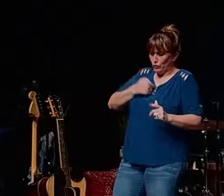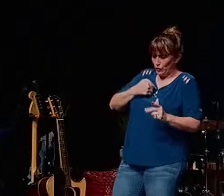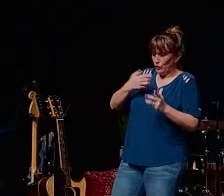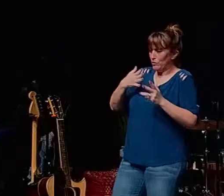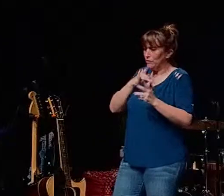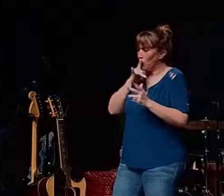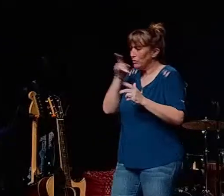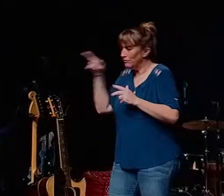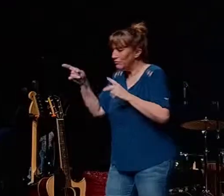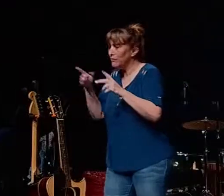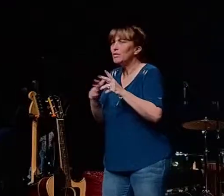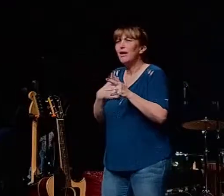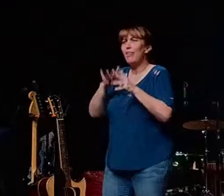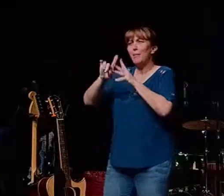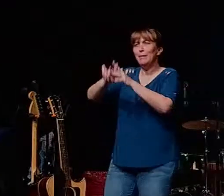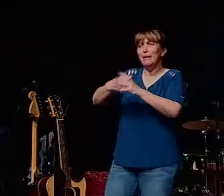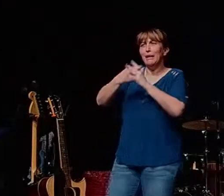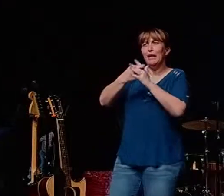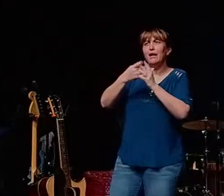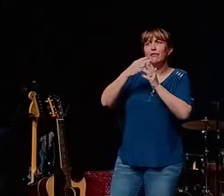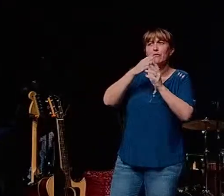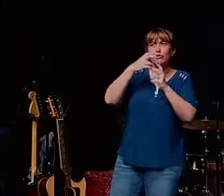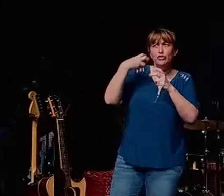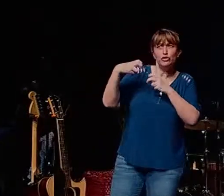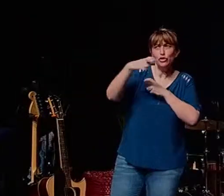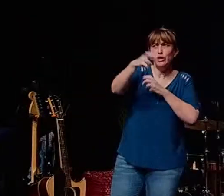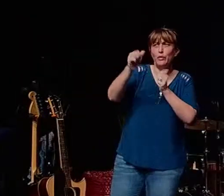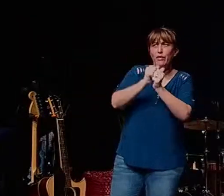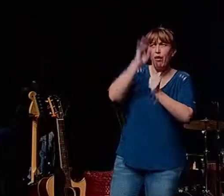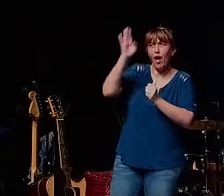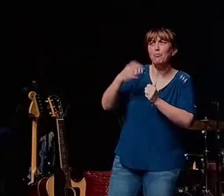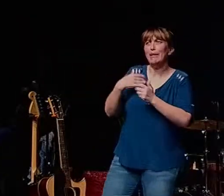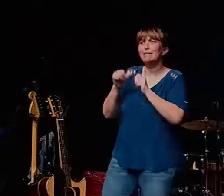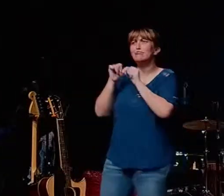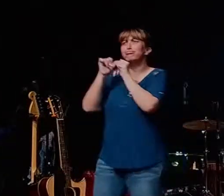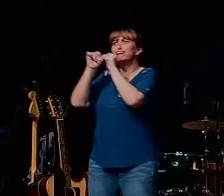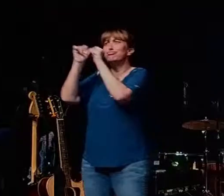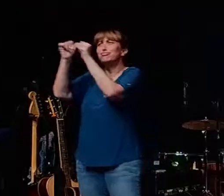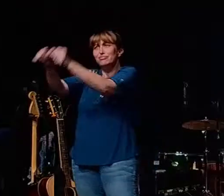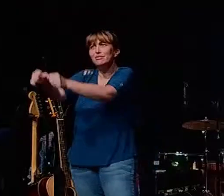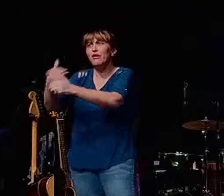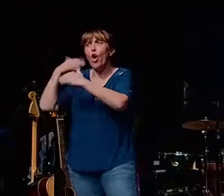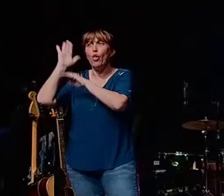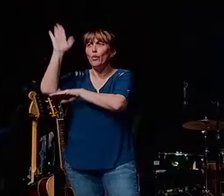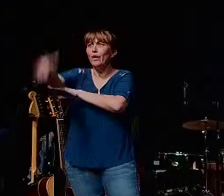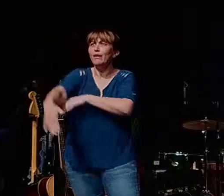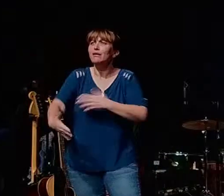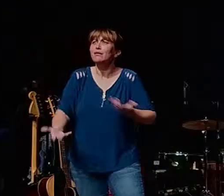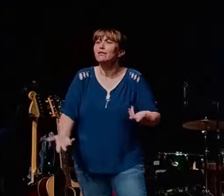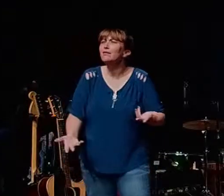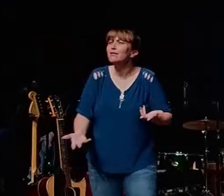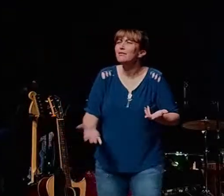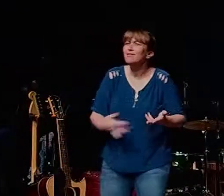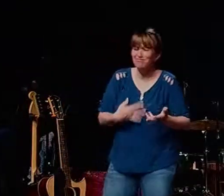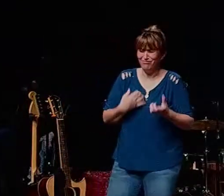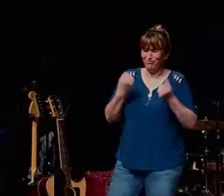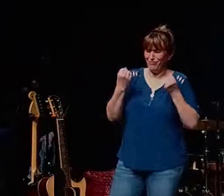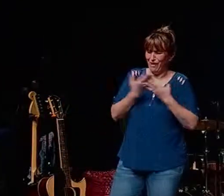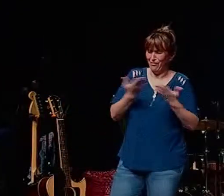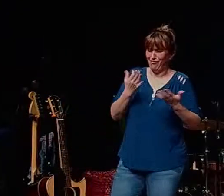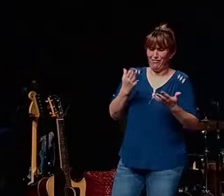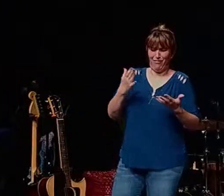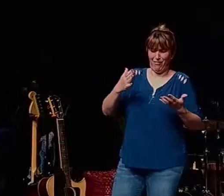who did that for you not only in the beginning of your journey but throughout your journey think about what if what things you would have not learned